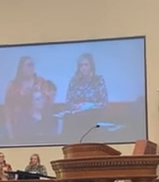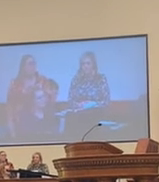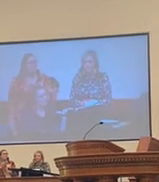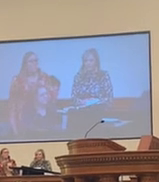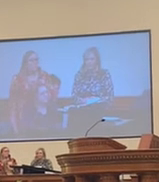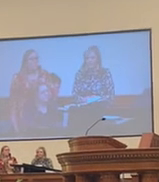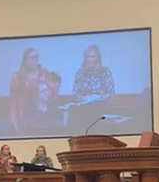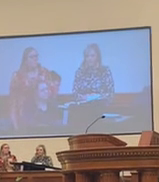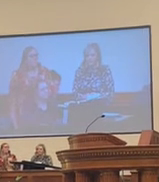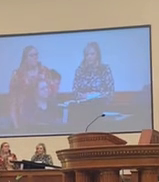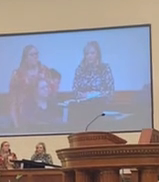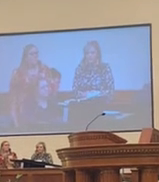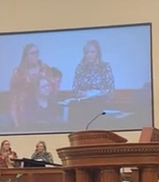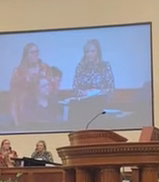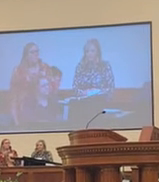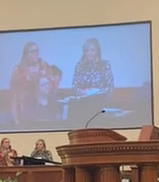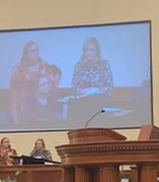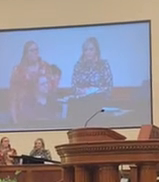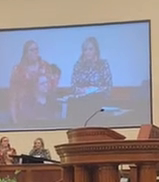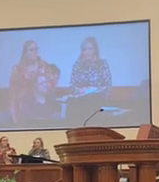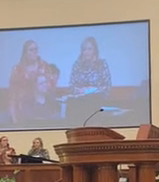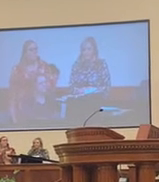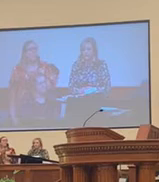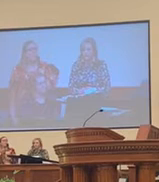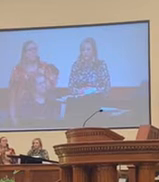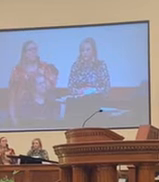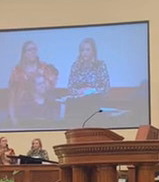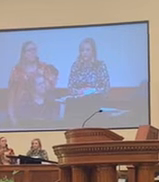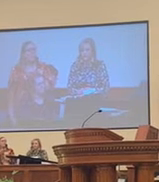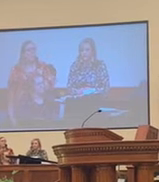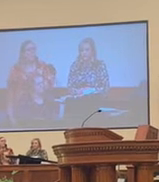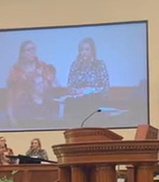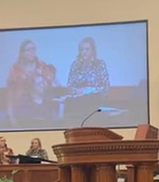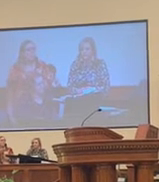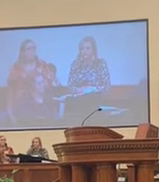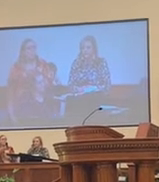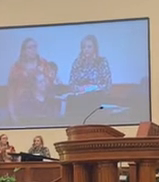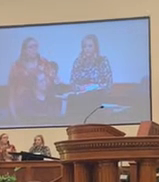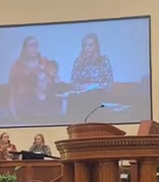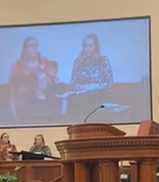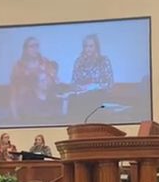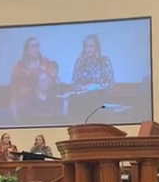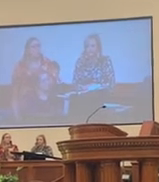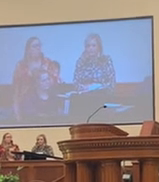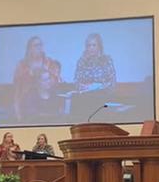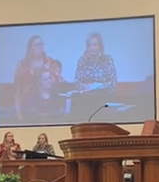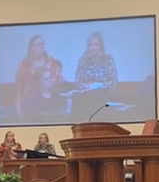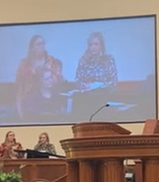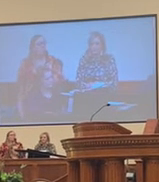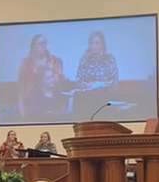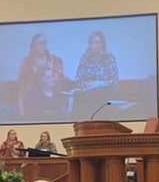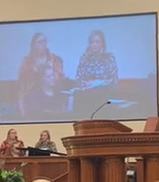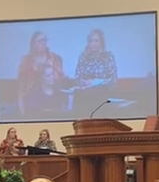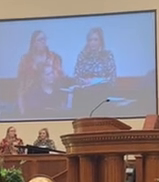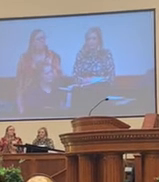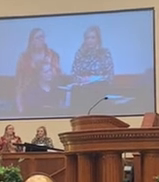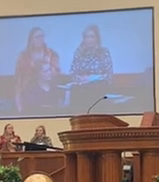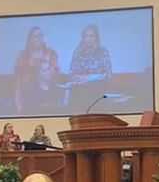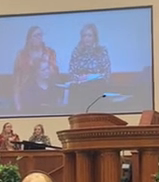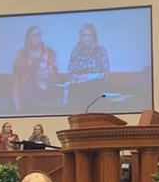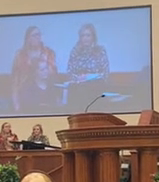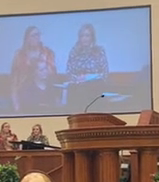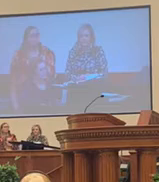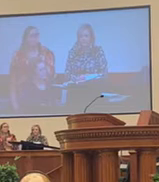Sin separated The breach was far too wide